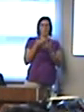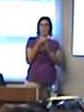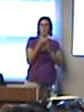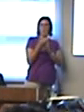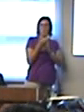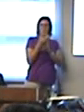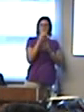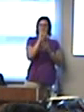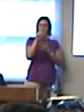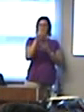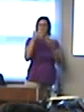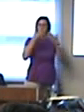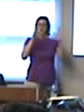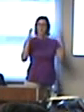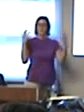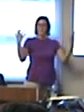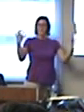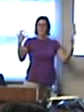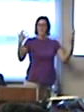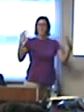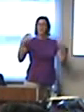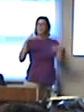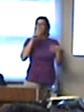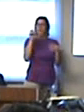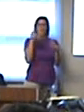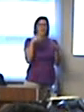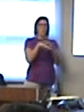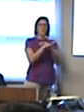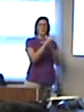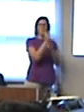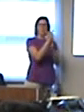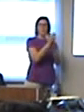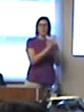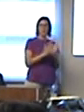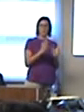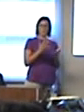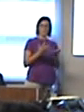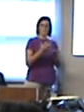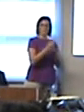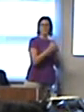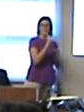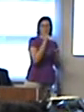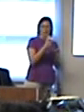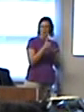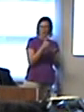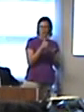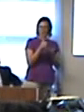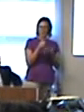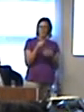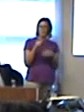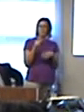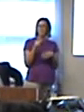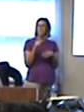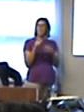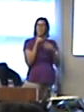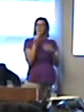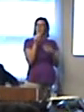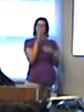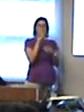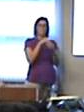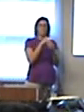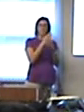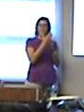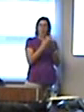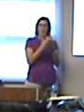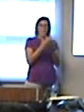General Assembly. It does not go into the legislators' coffers in regards to the way the law is set now. So it's not part of the budget